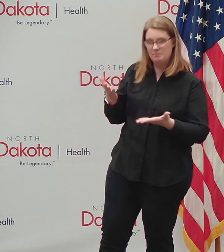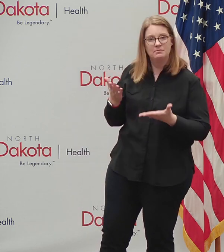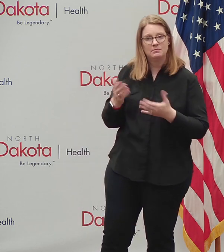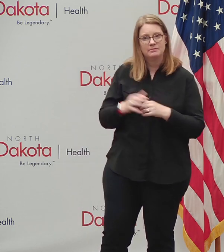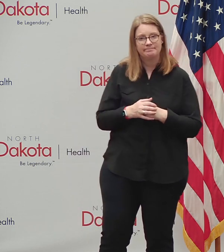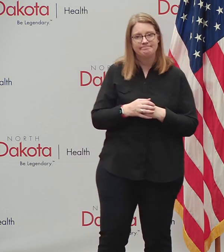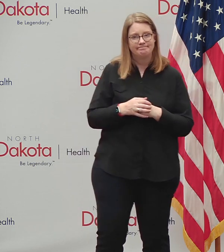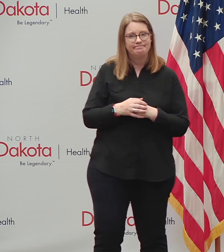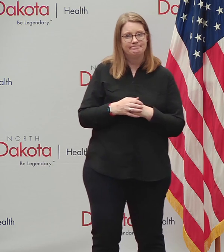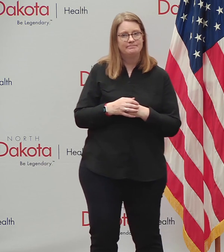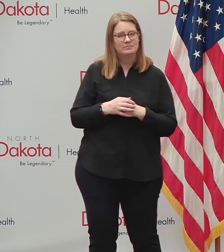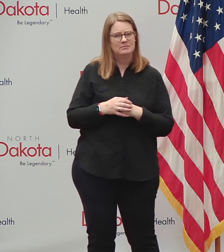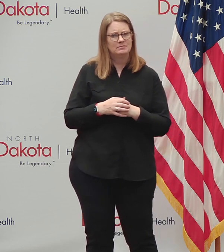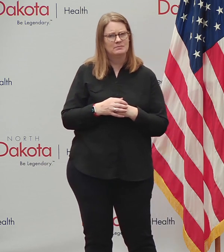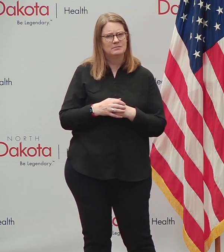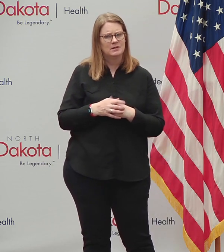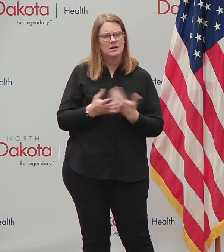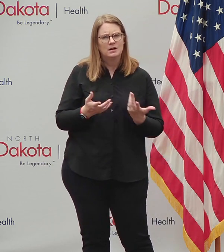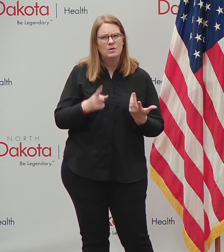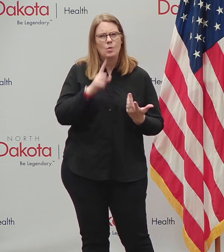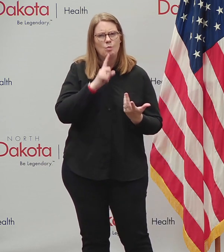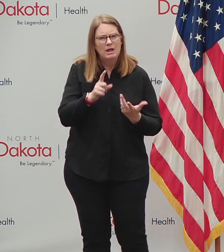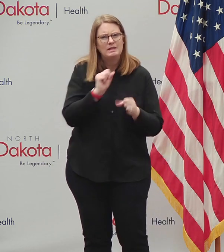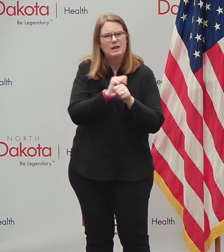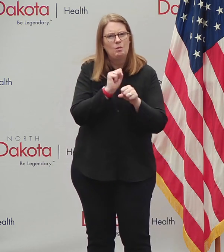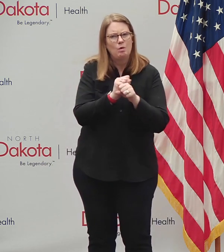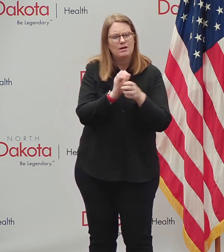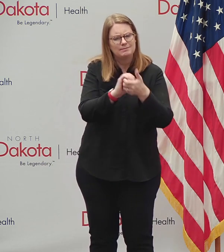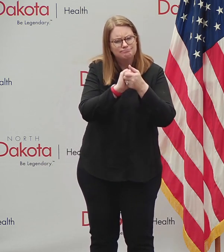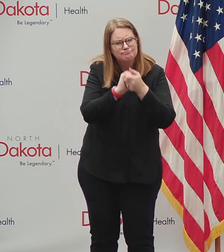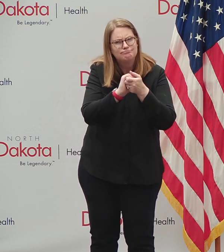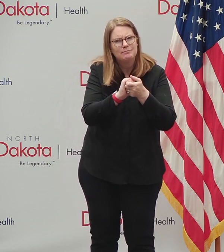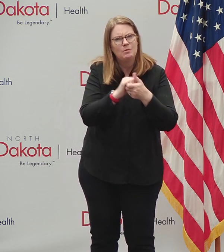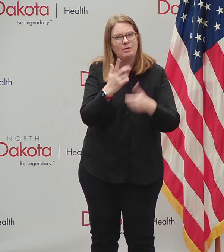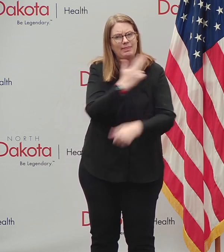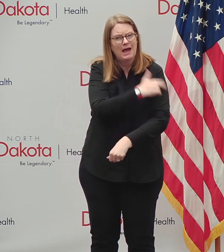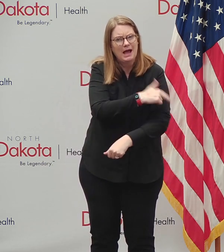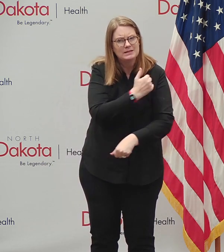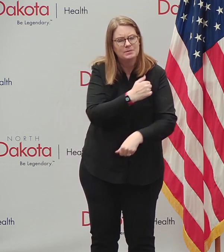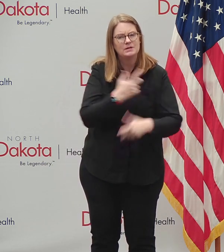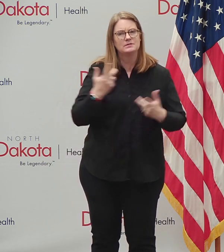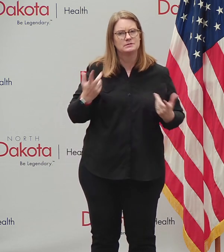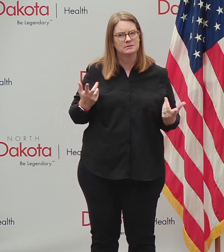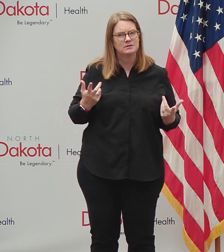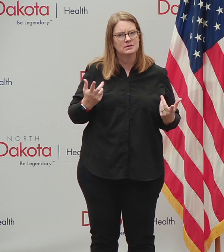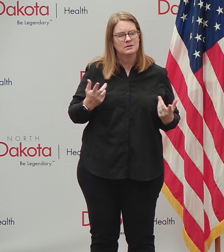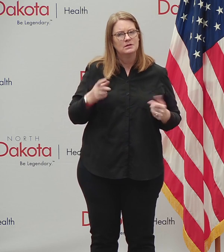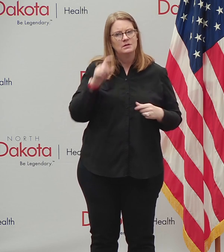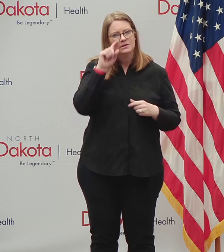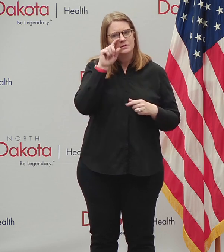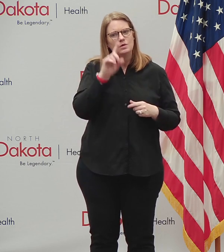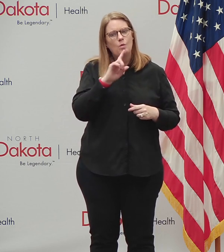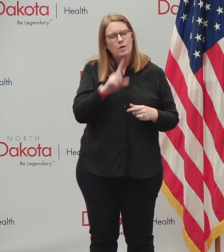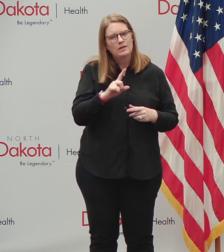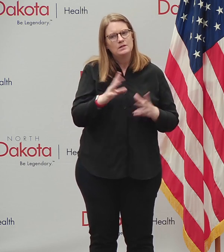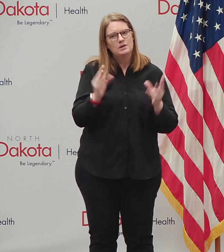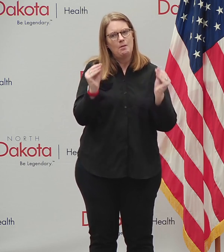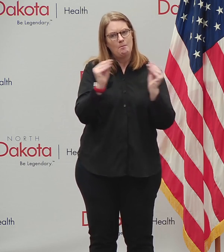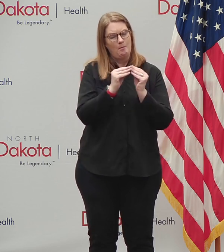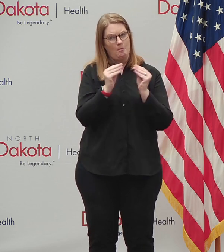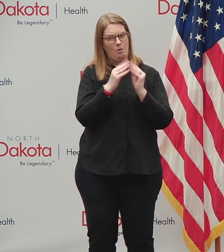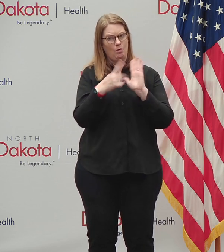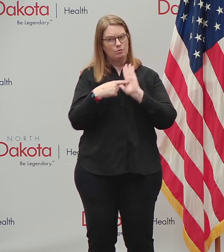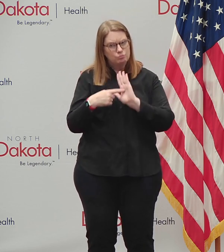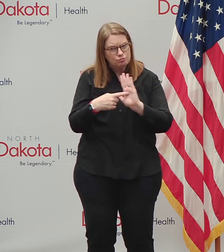We are working more closely with hospitals and their individual capacity plans to have more transparency